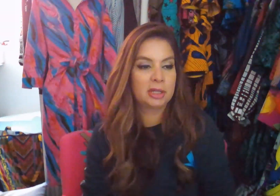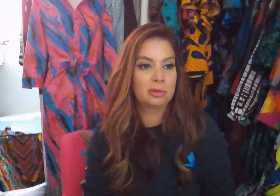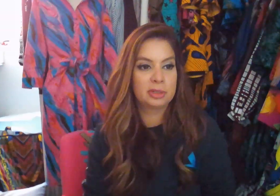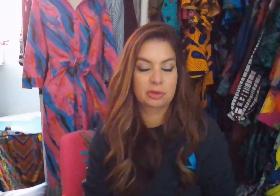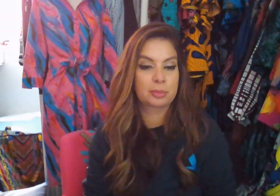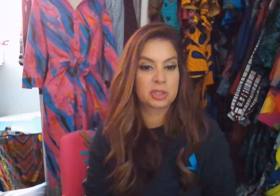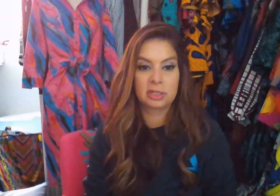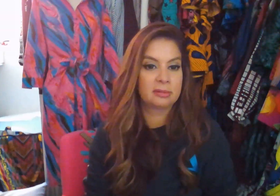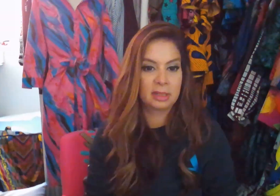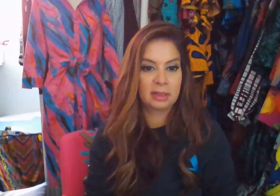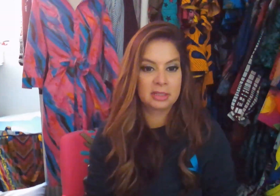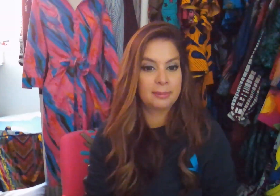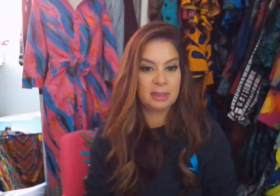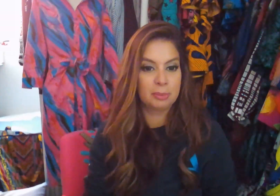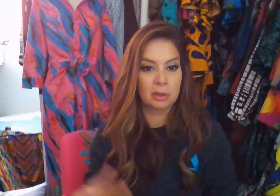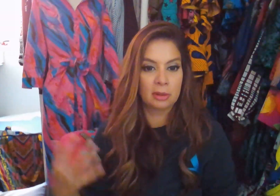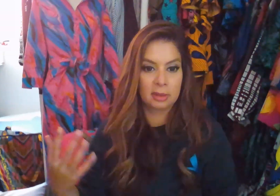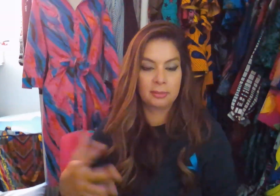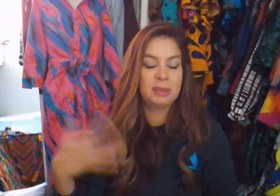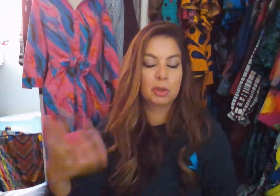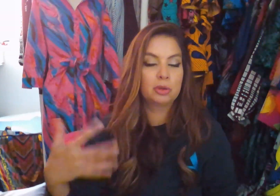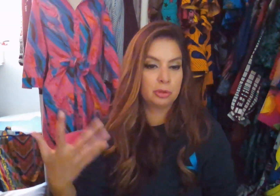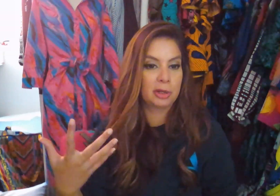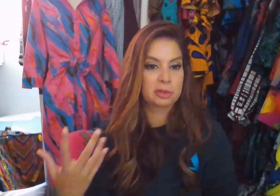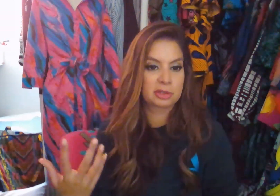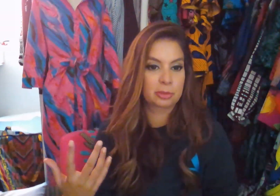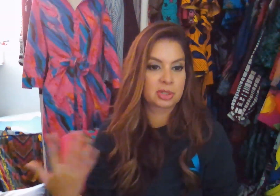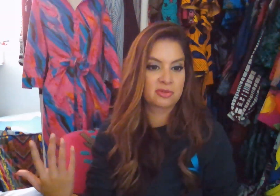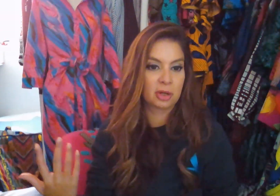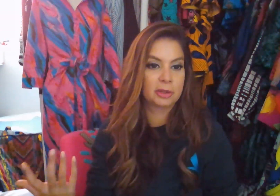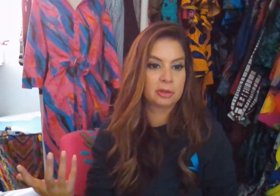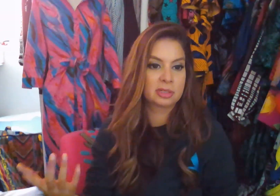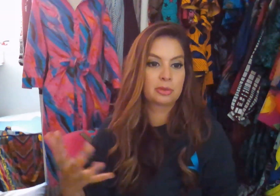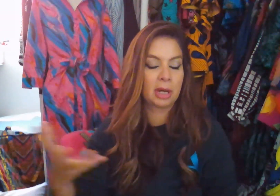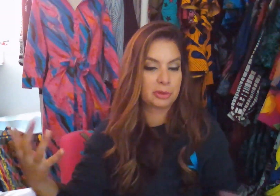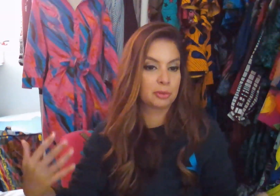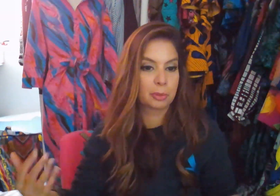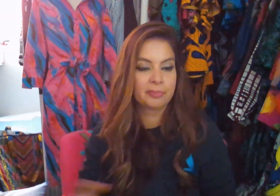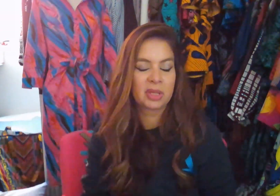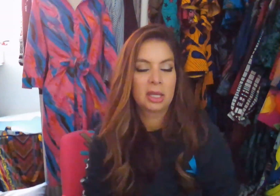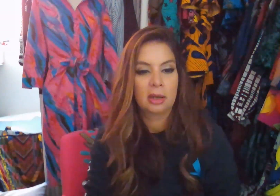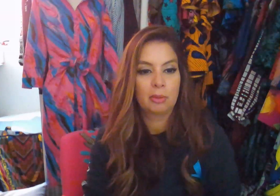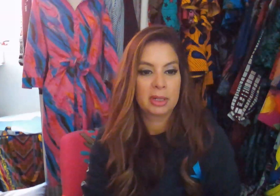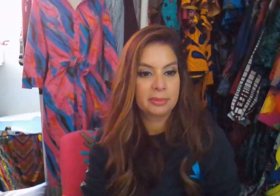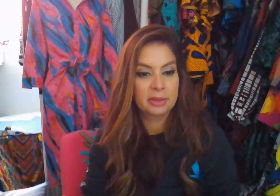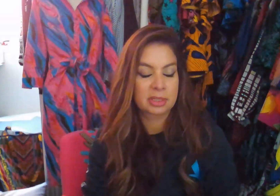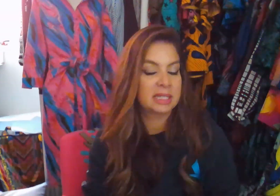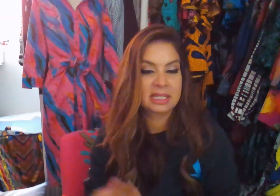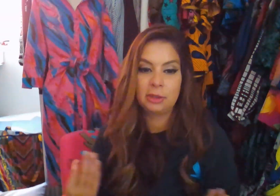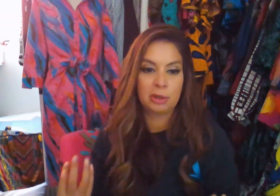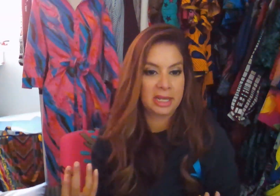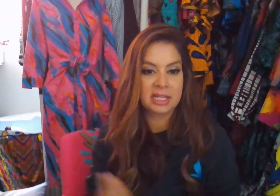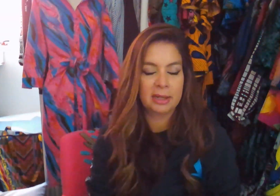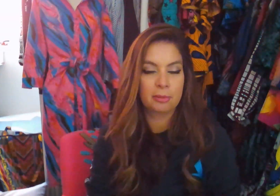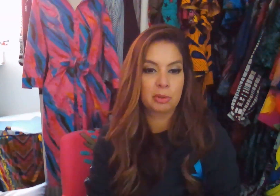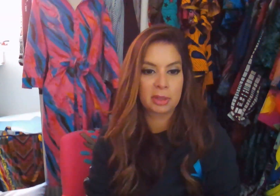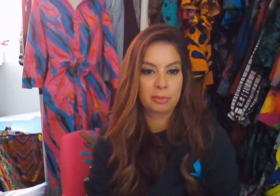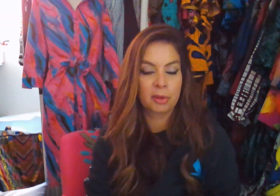audio description type people, people who do audio descriptions for others throughout the room? When it's Q&A time, we want to